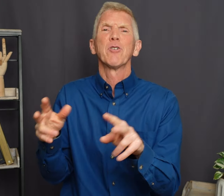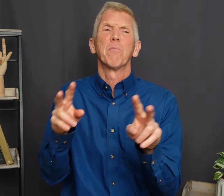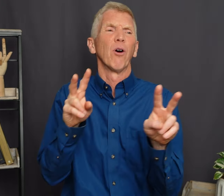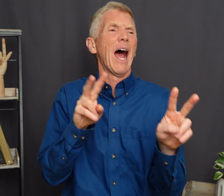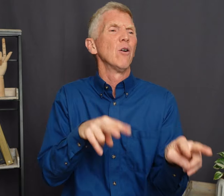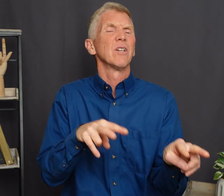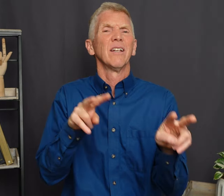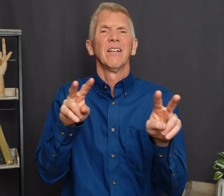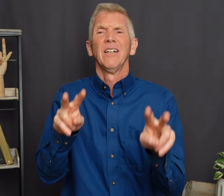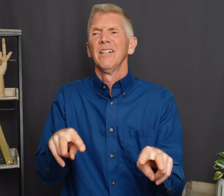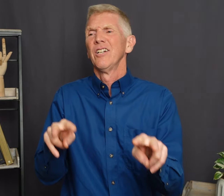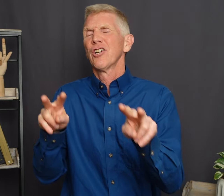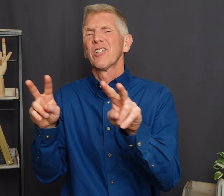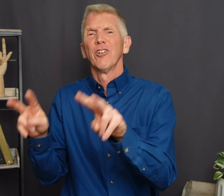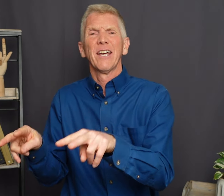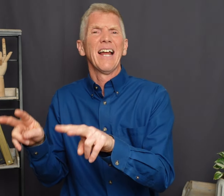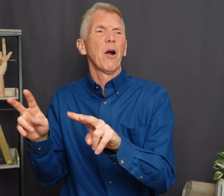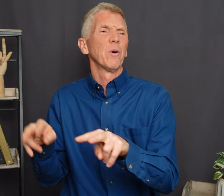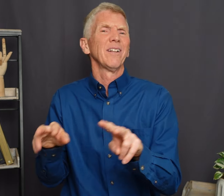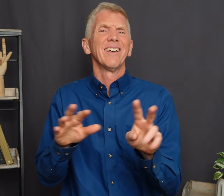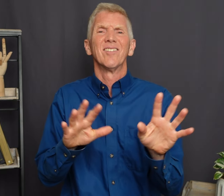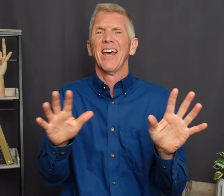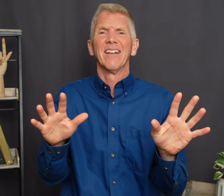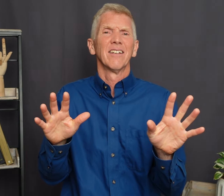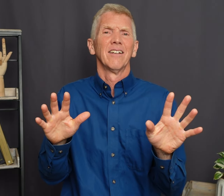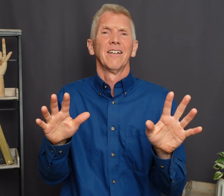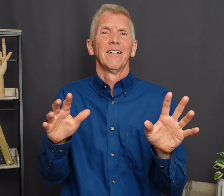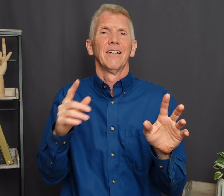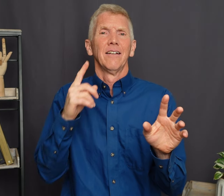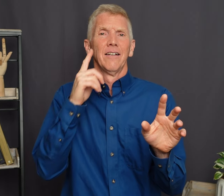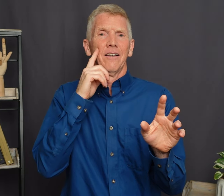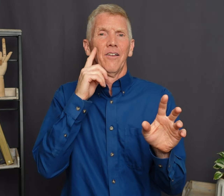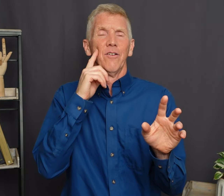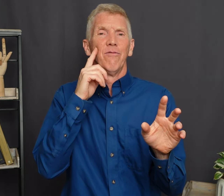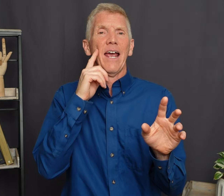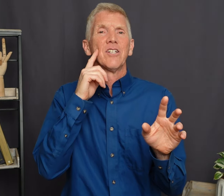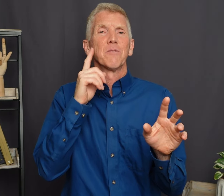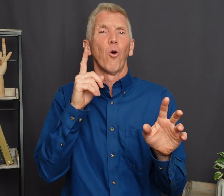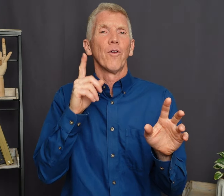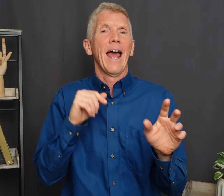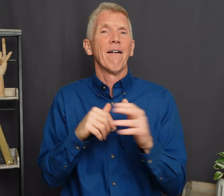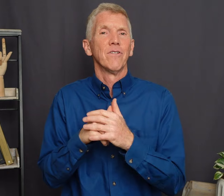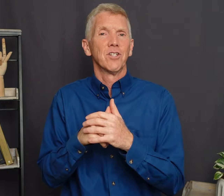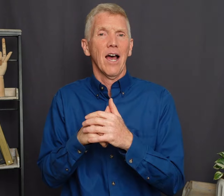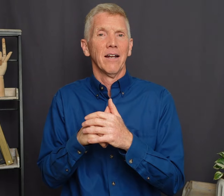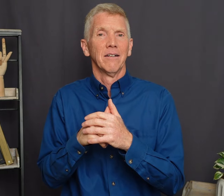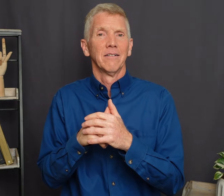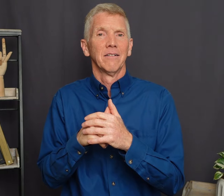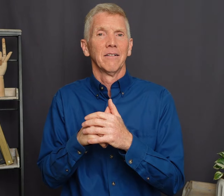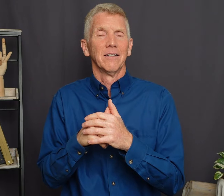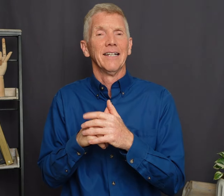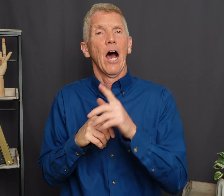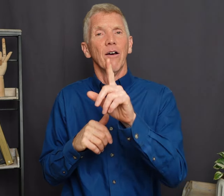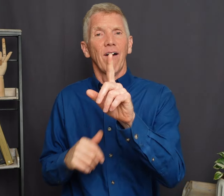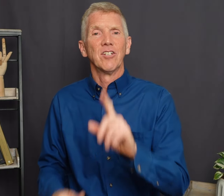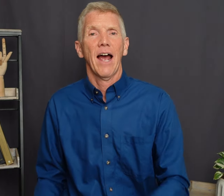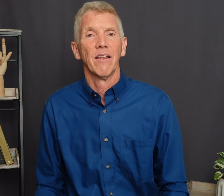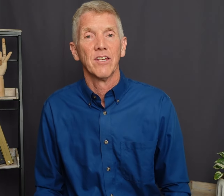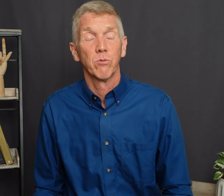just browsing Just looking Not really intent The face is more than half the sign Now if I sign it this way